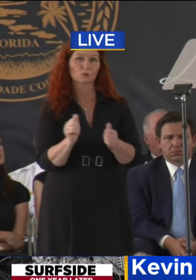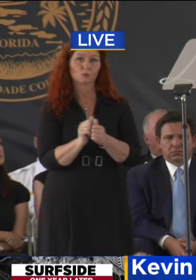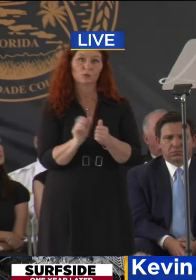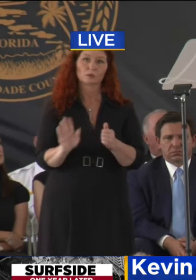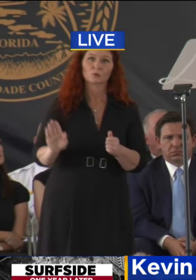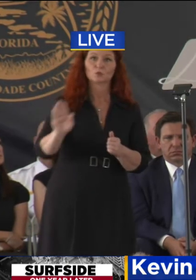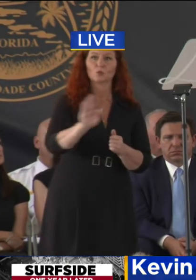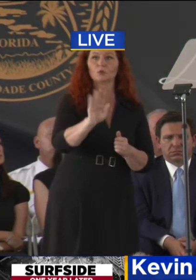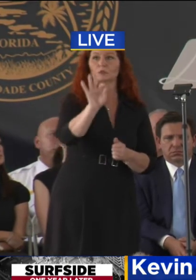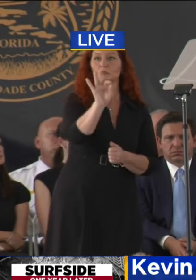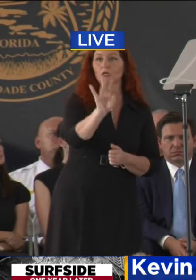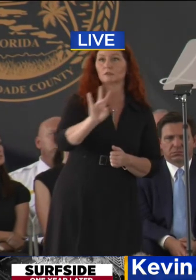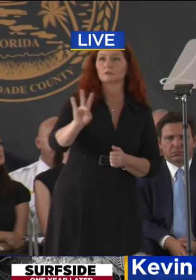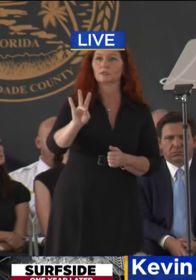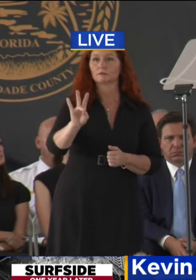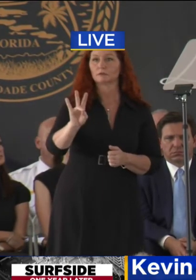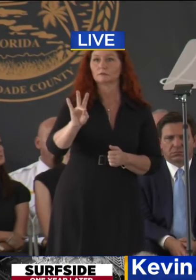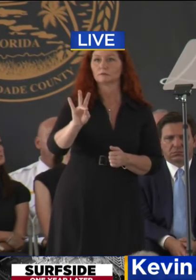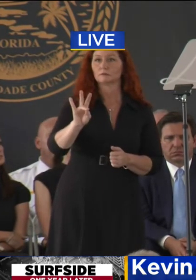loved ones.